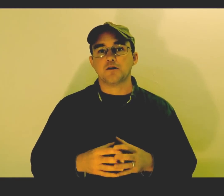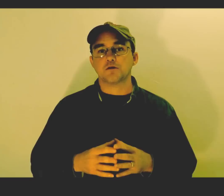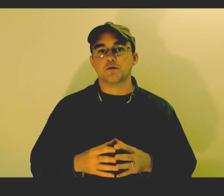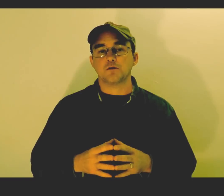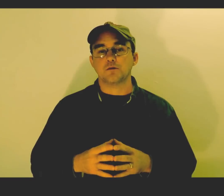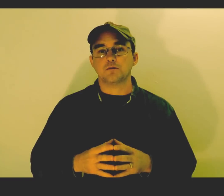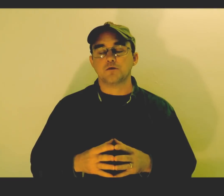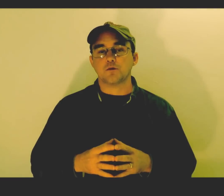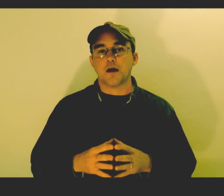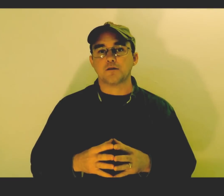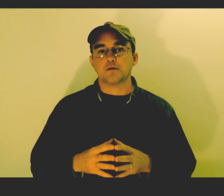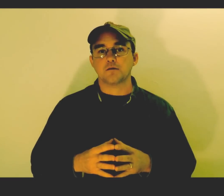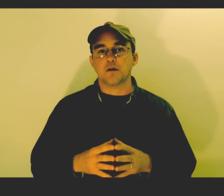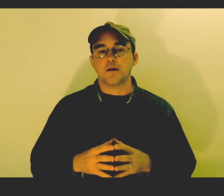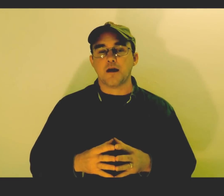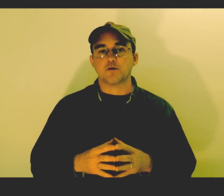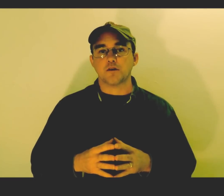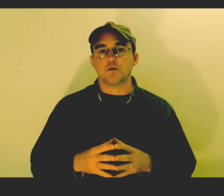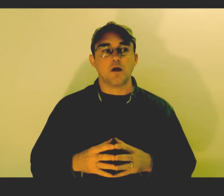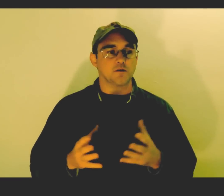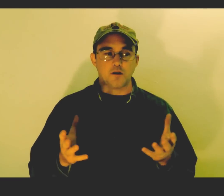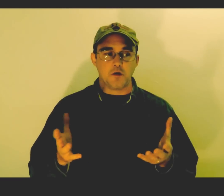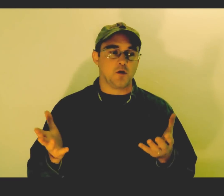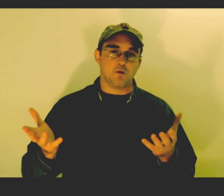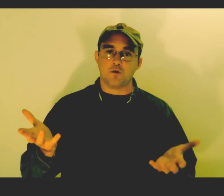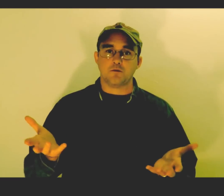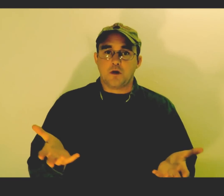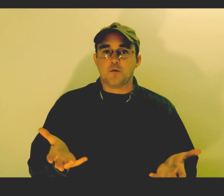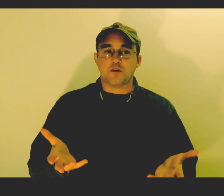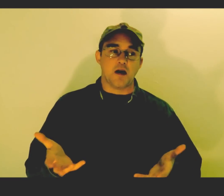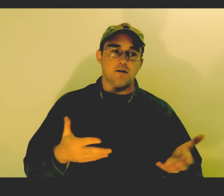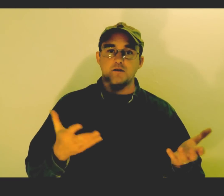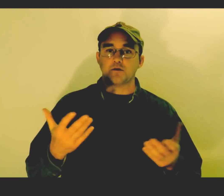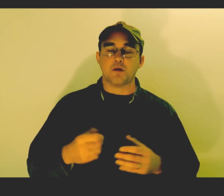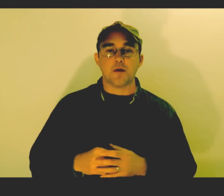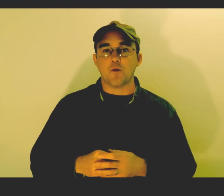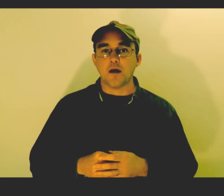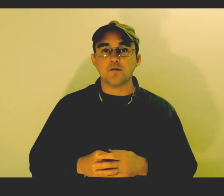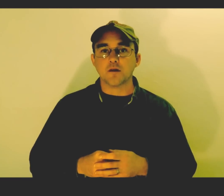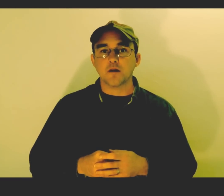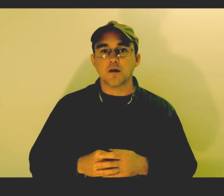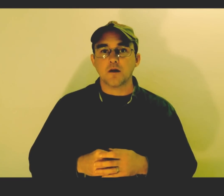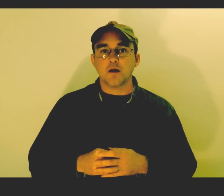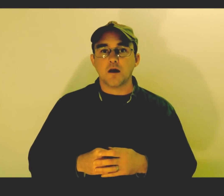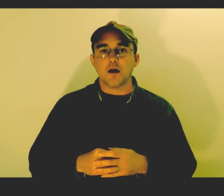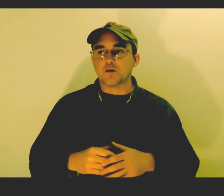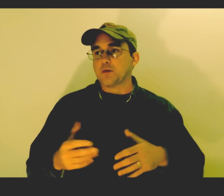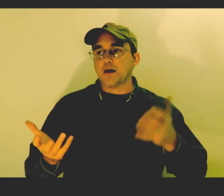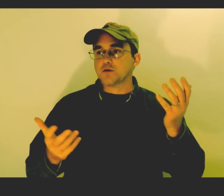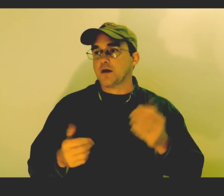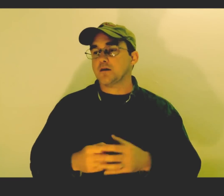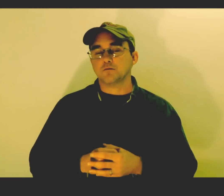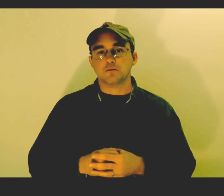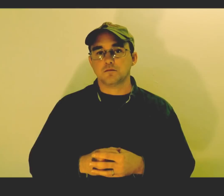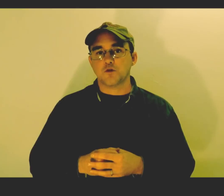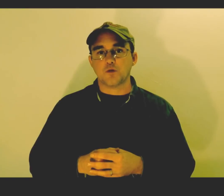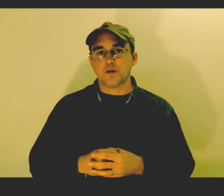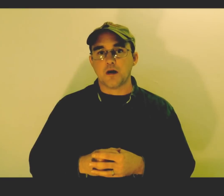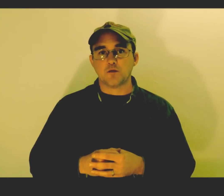to rise naturally as well. I was like, no, I'm retired, just me and my wife. Splash around 2-3 times a